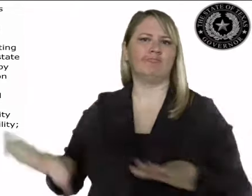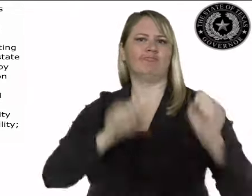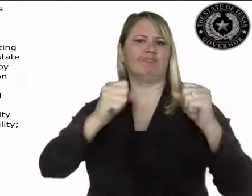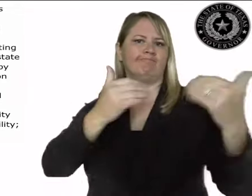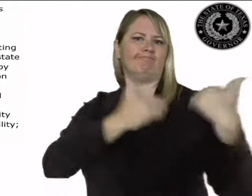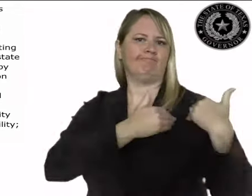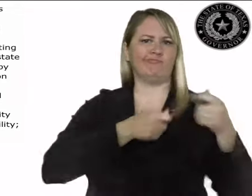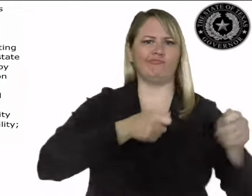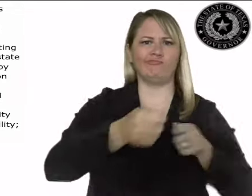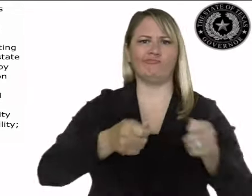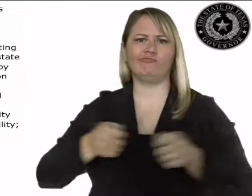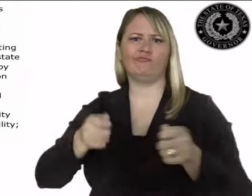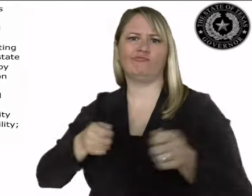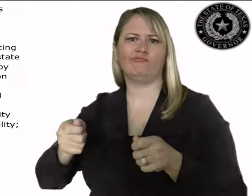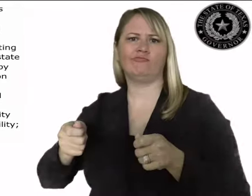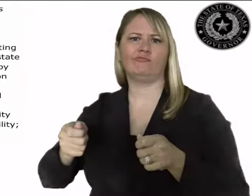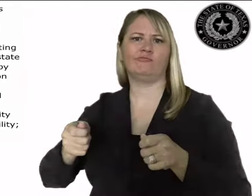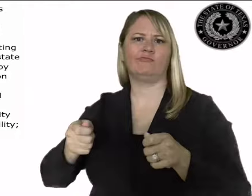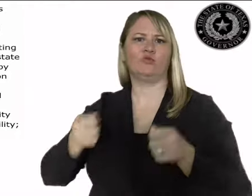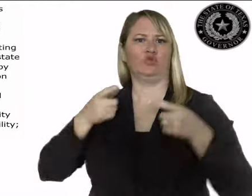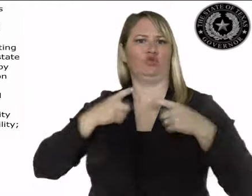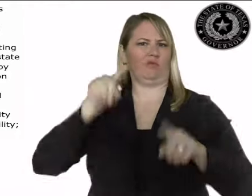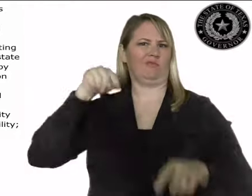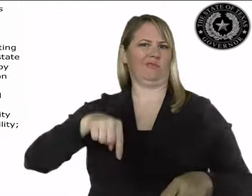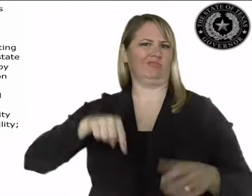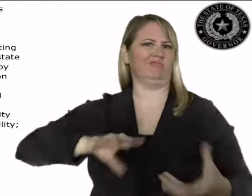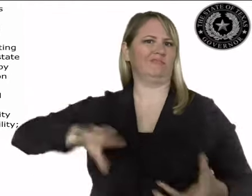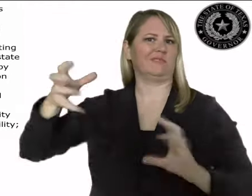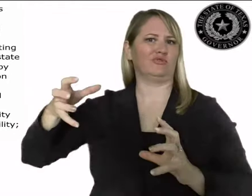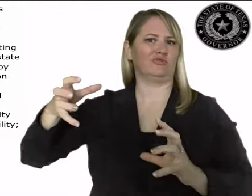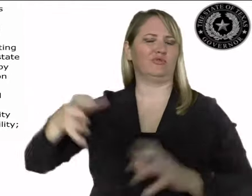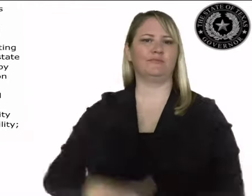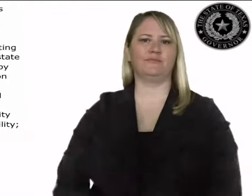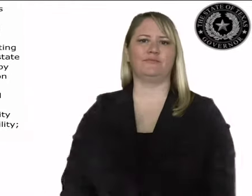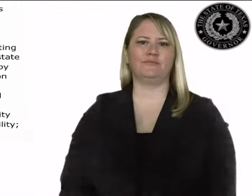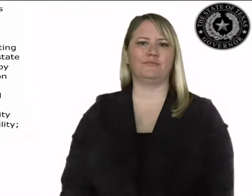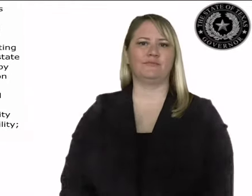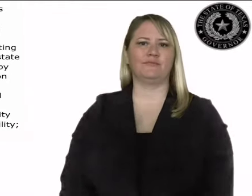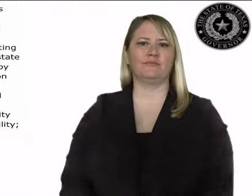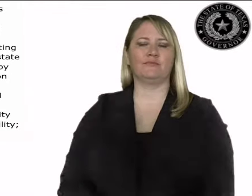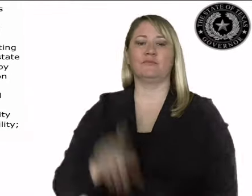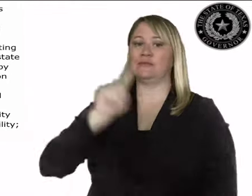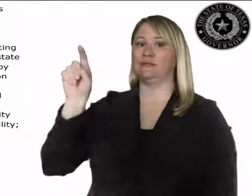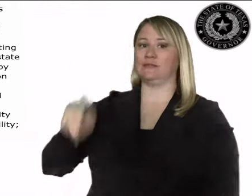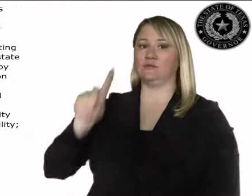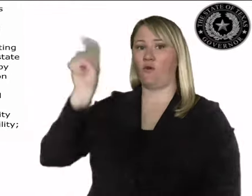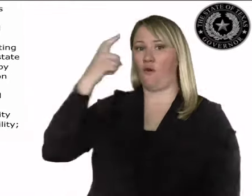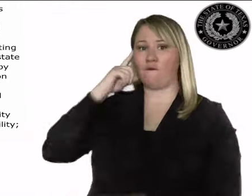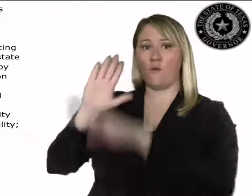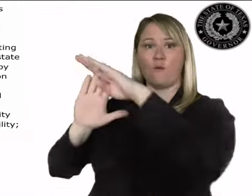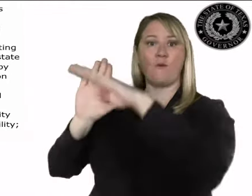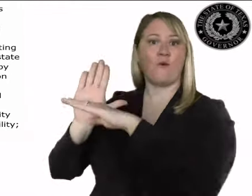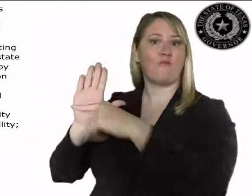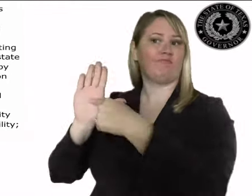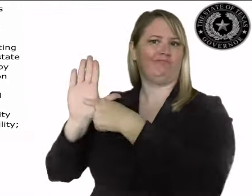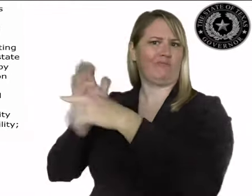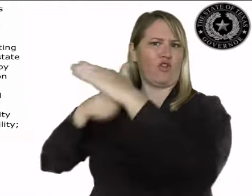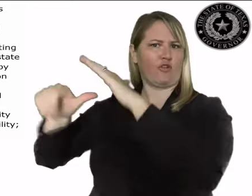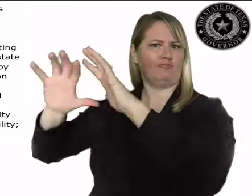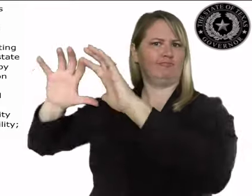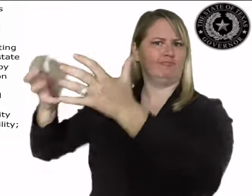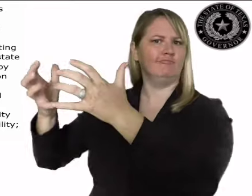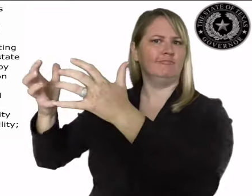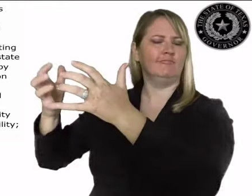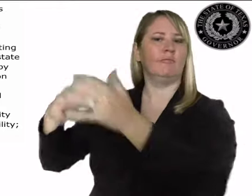responsibility for meeting the dangers to the state and people presented by disasters under Section 418